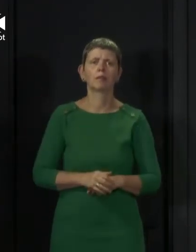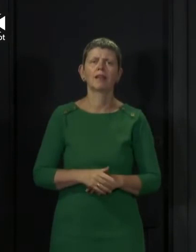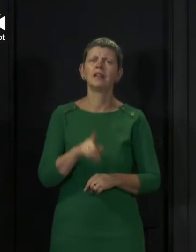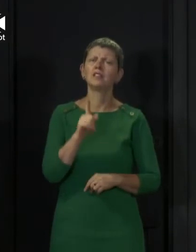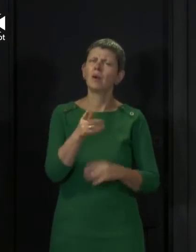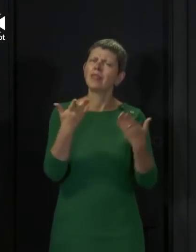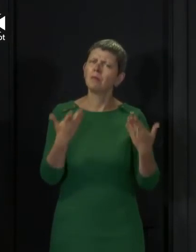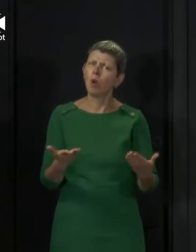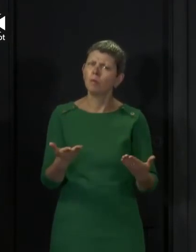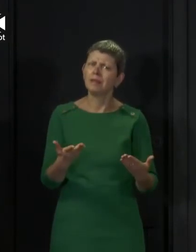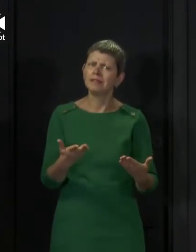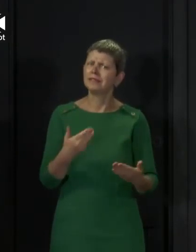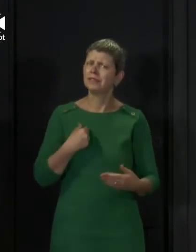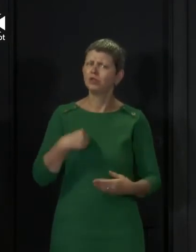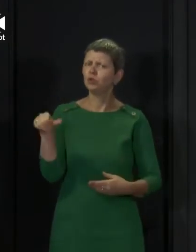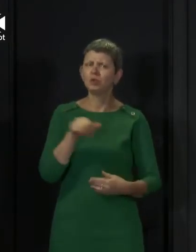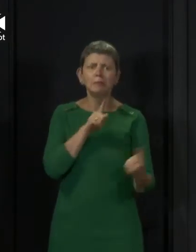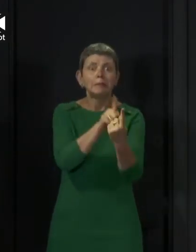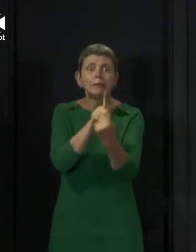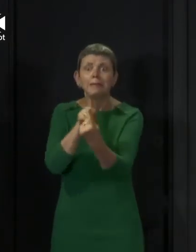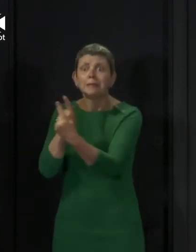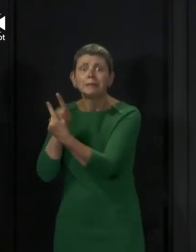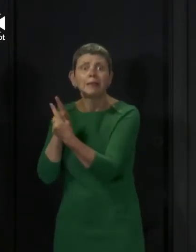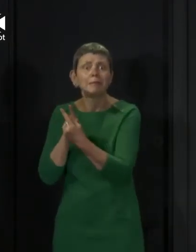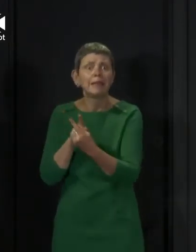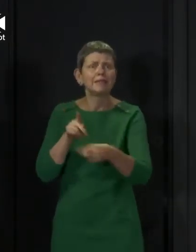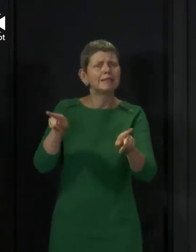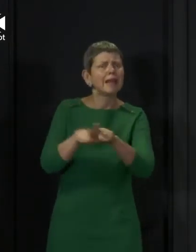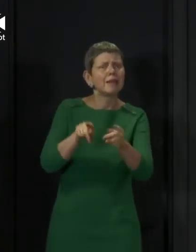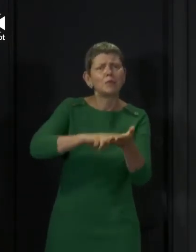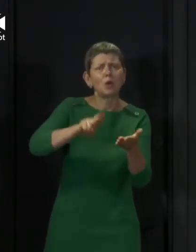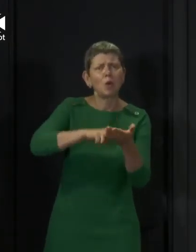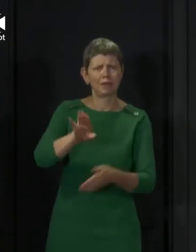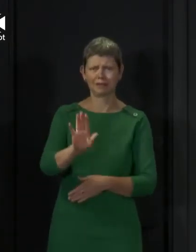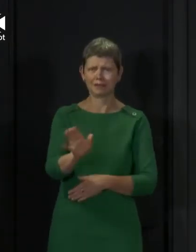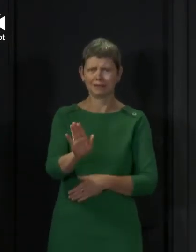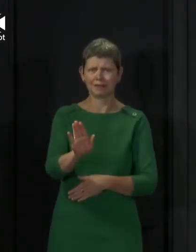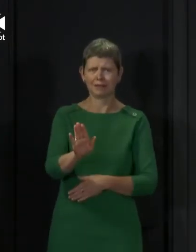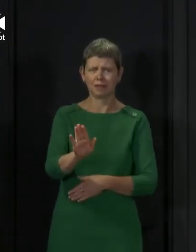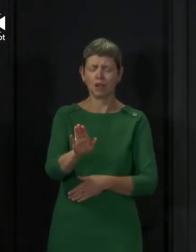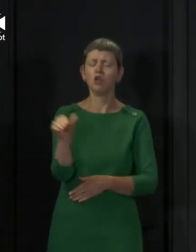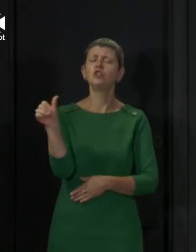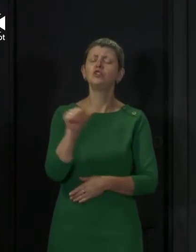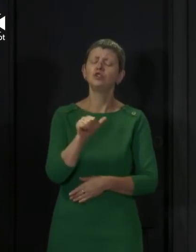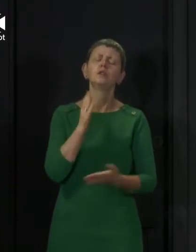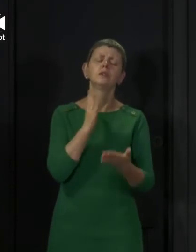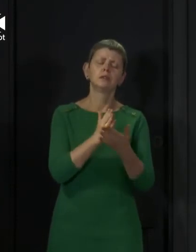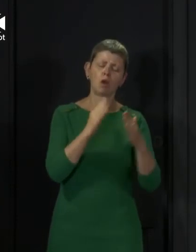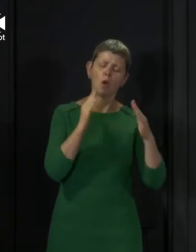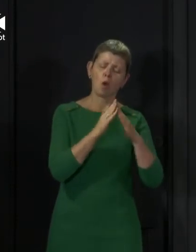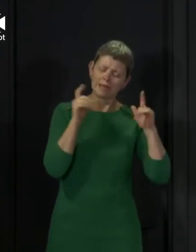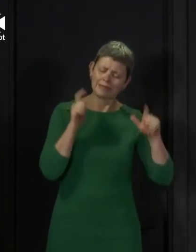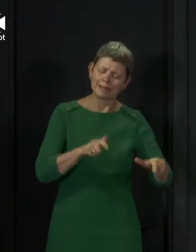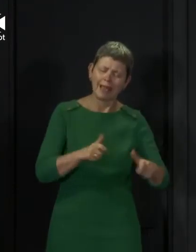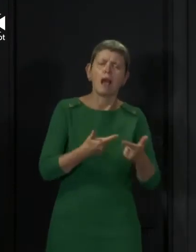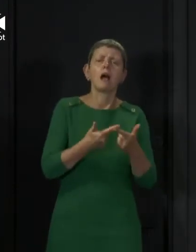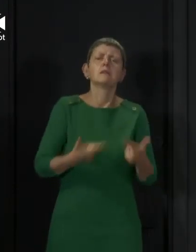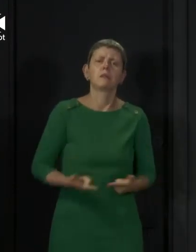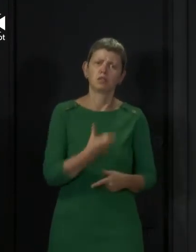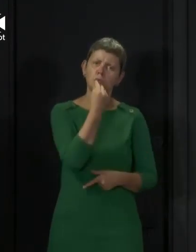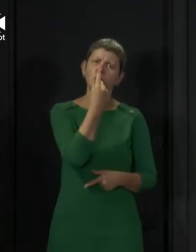should still be seeing far fewer people than you might normally do. And you should still be trying to stay at home as much as possible.